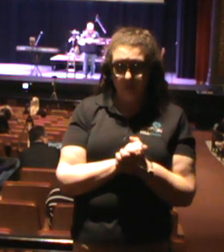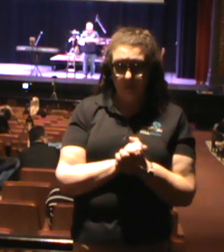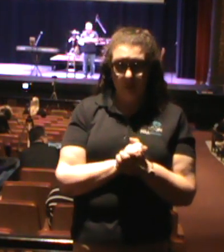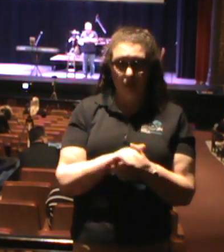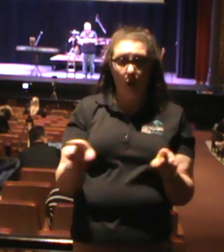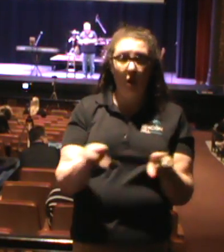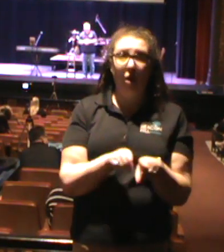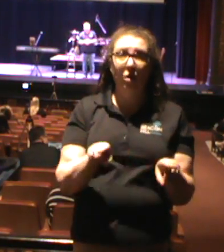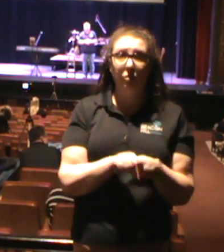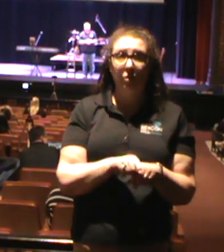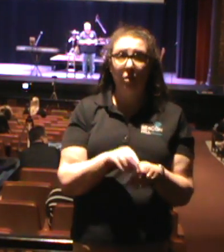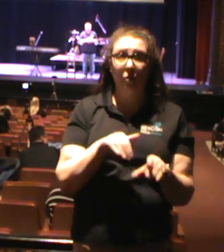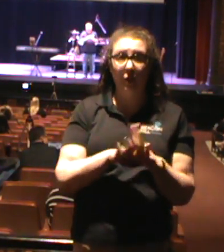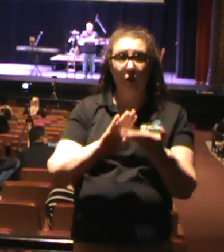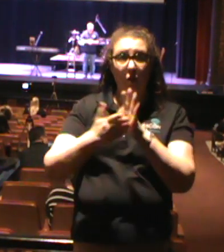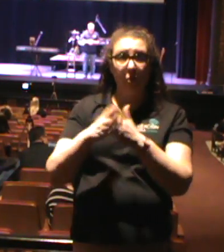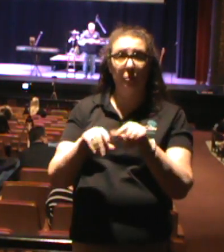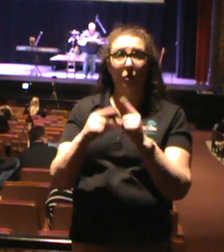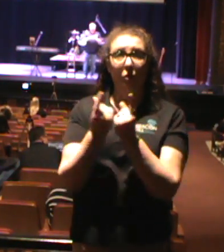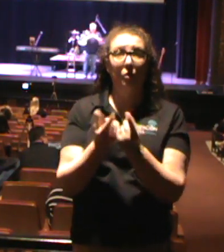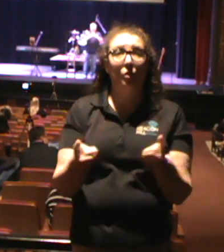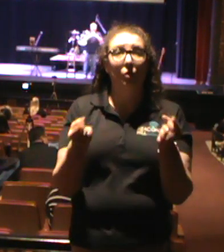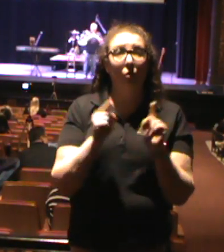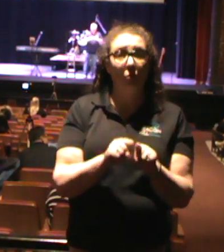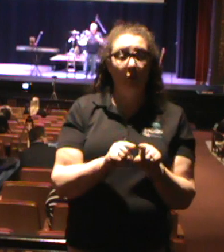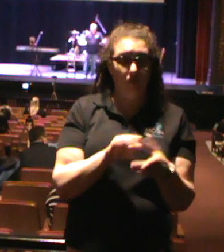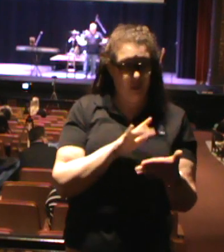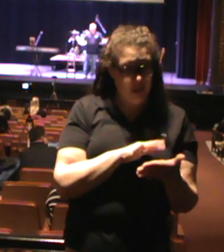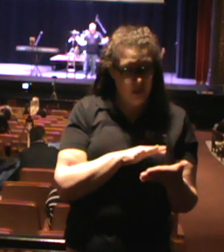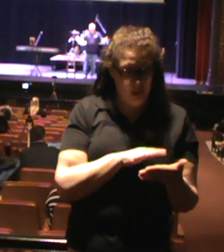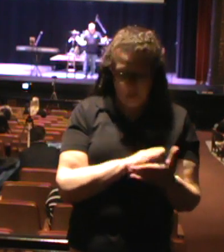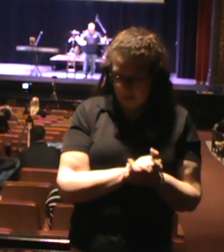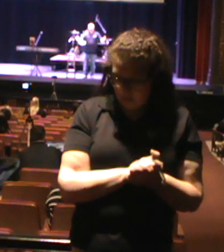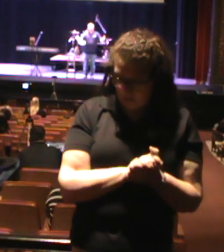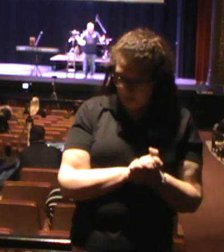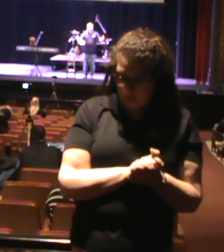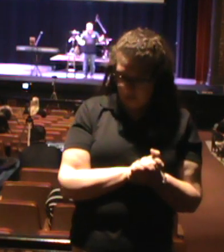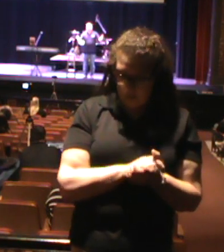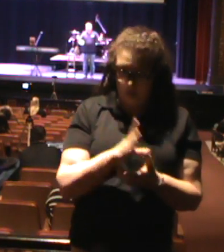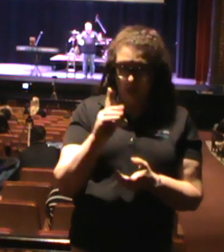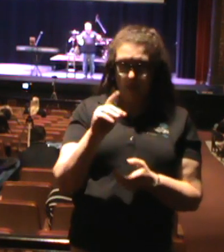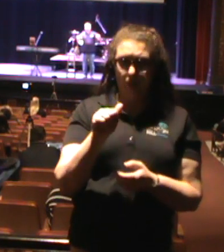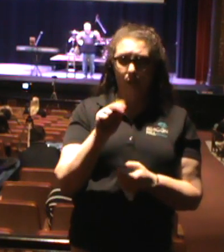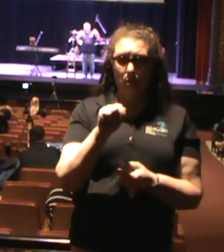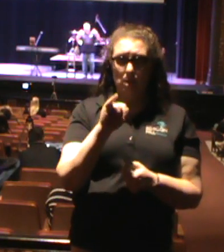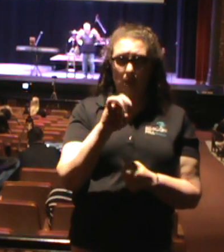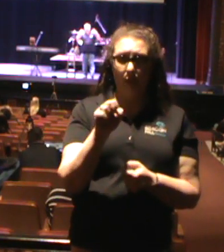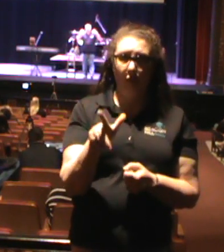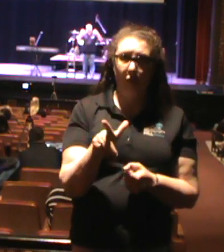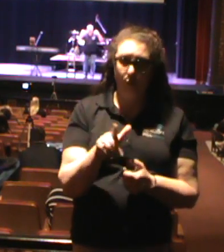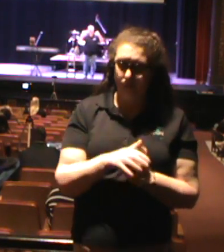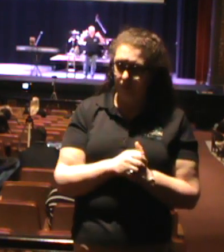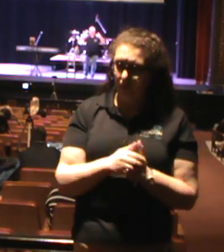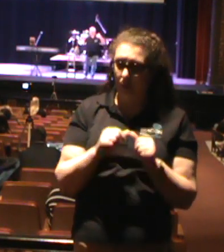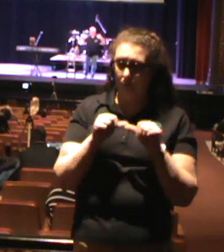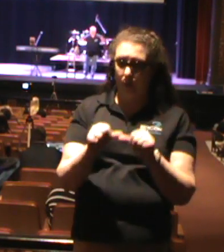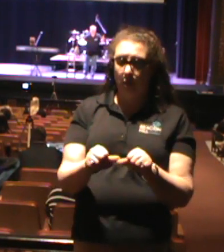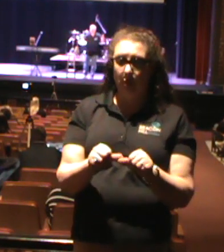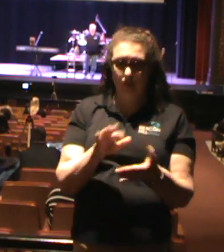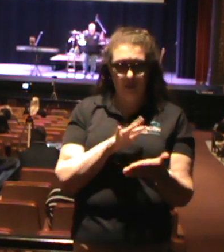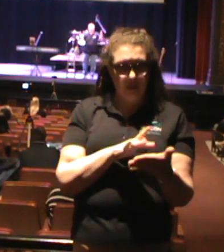that also in our community groups where we go through Daniel. Y'all enjoy Daniel in community groups? And guess what? We're going to be studying